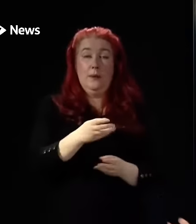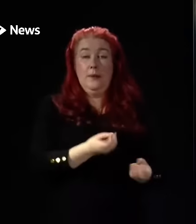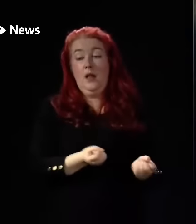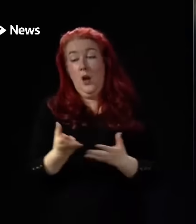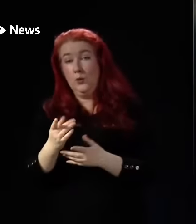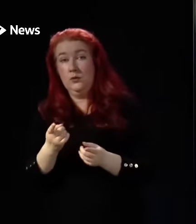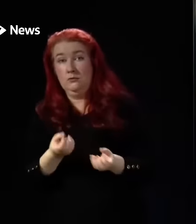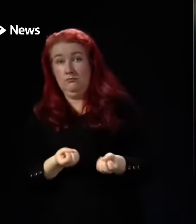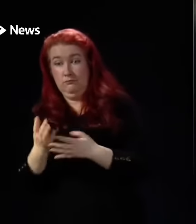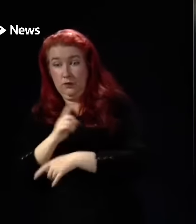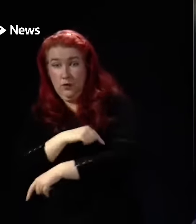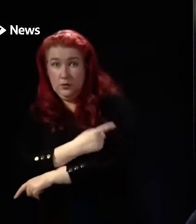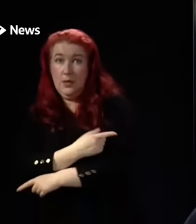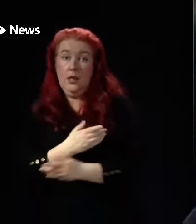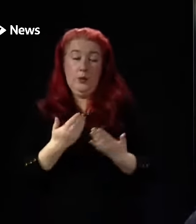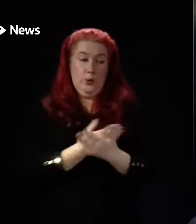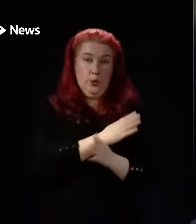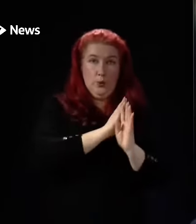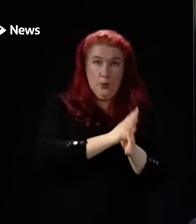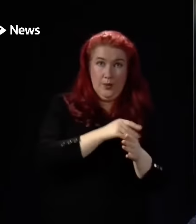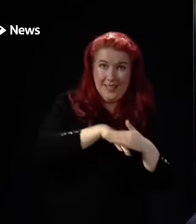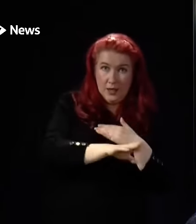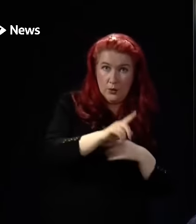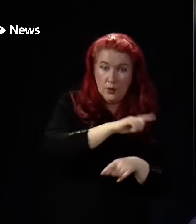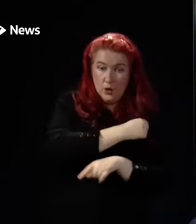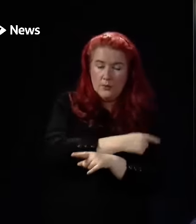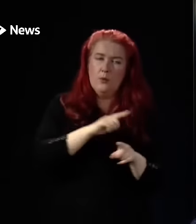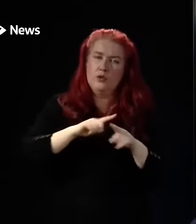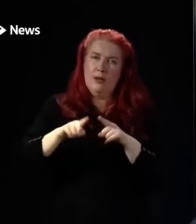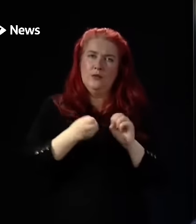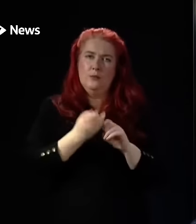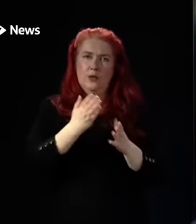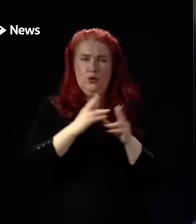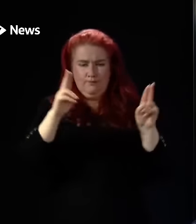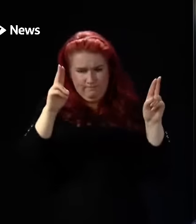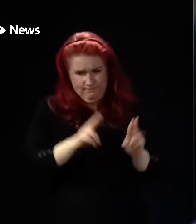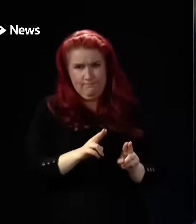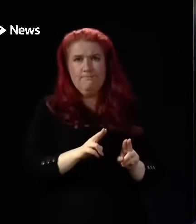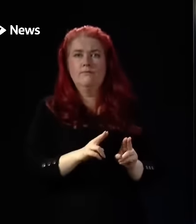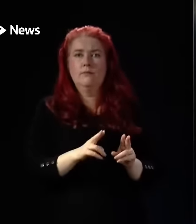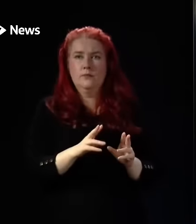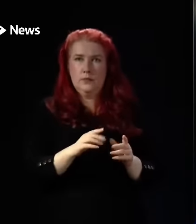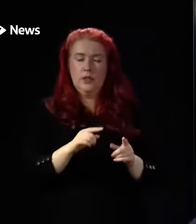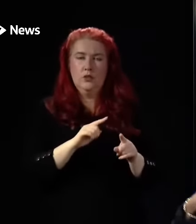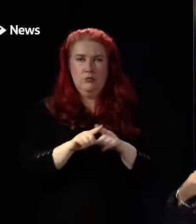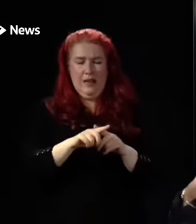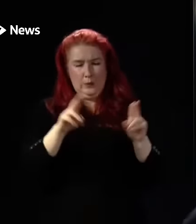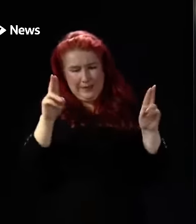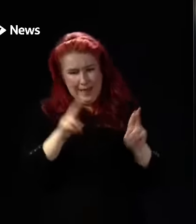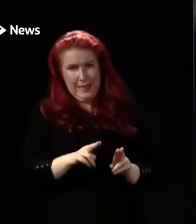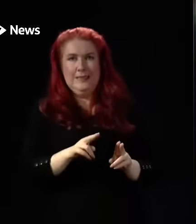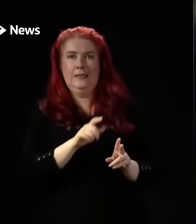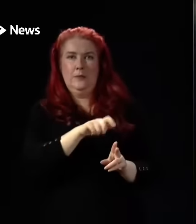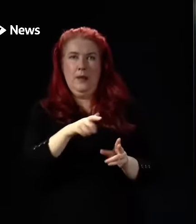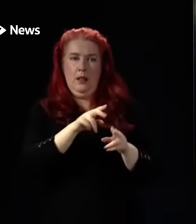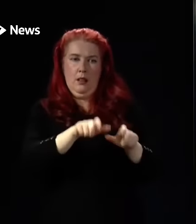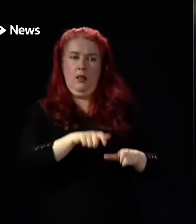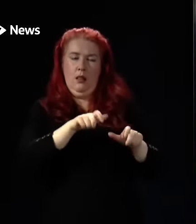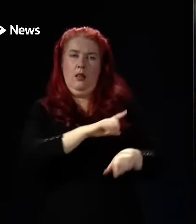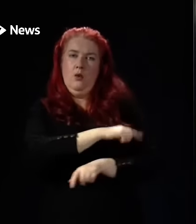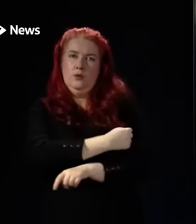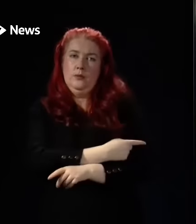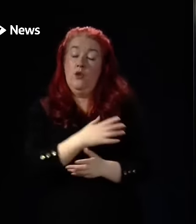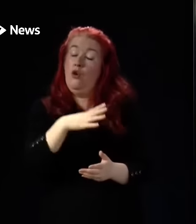hospital, other people come into hospital. What we are seeking to do is lower that number in absolute terms. There has been a reduction